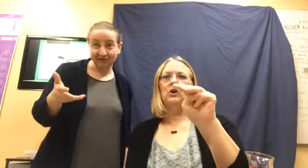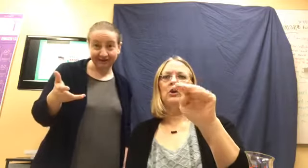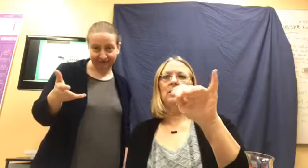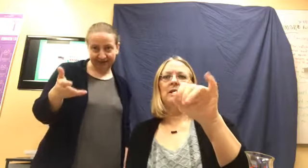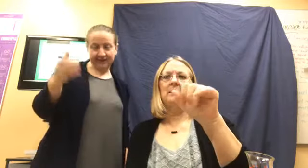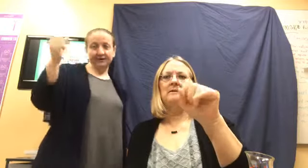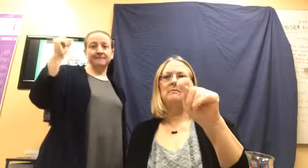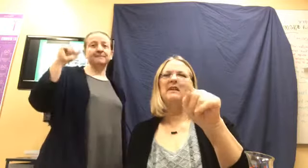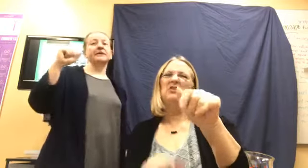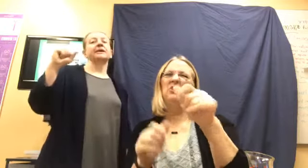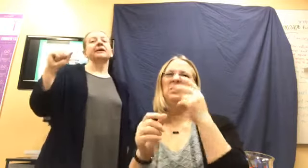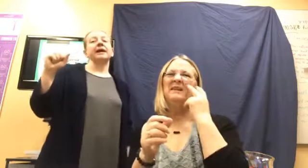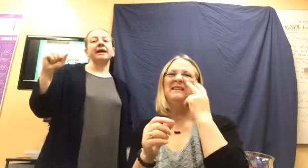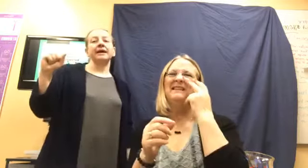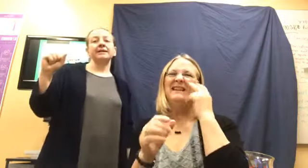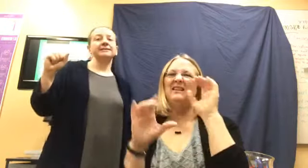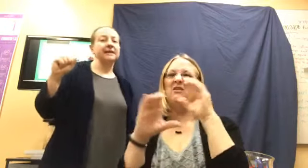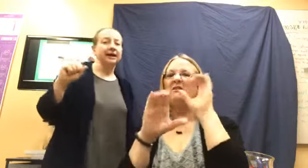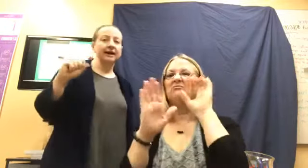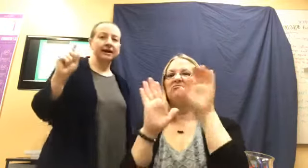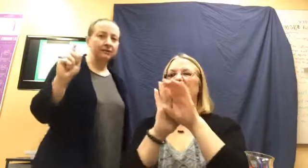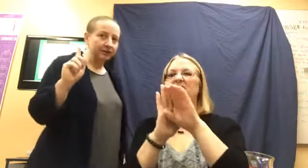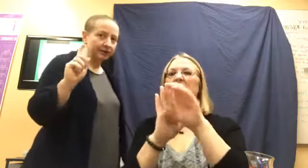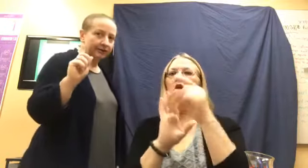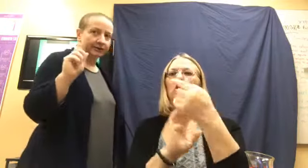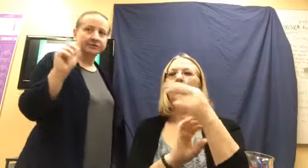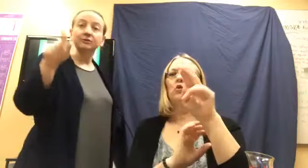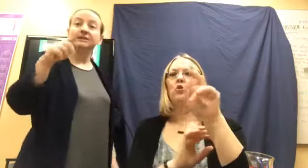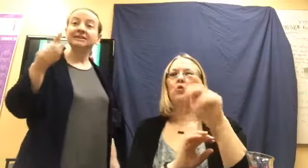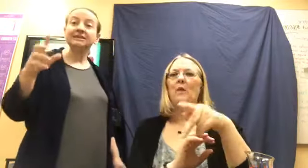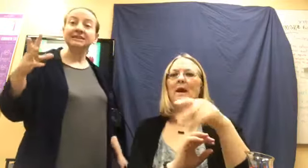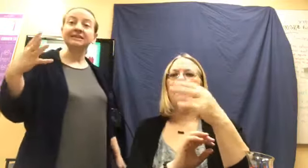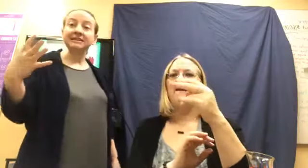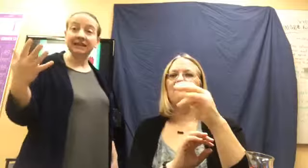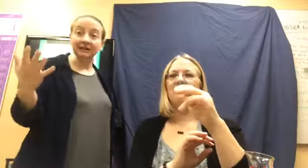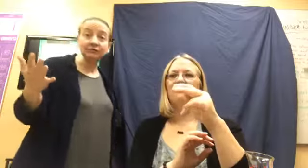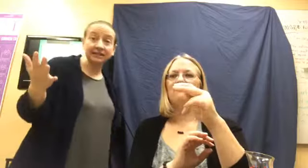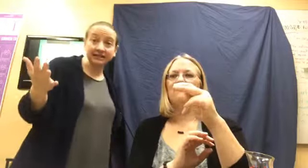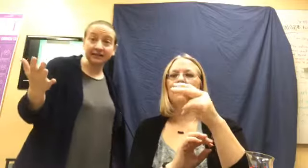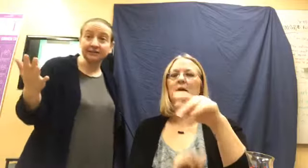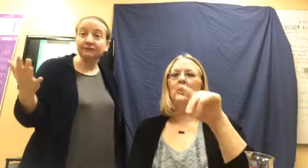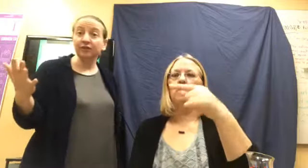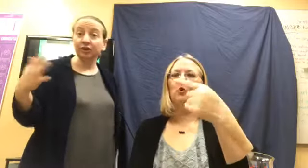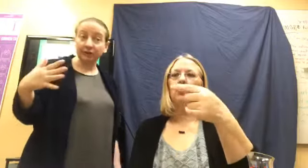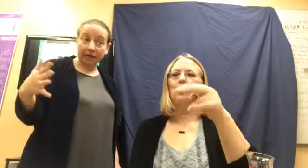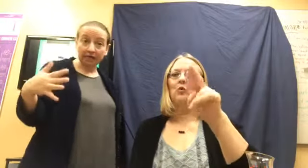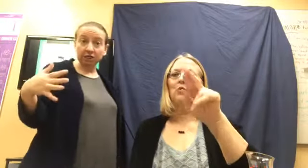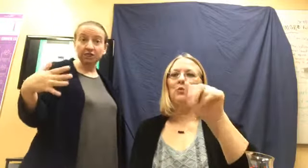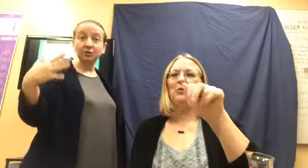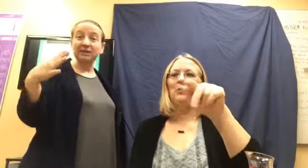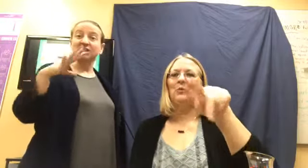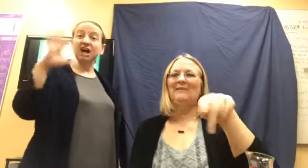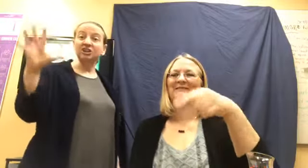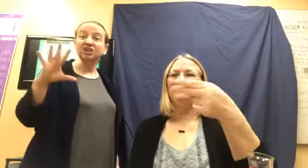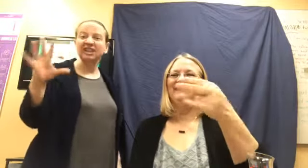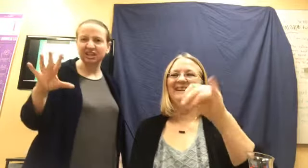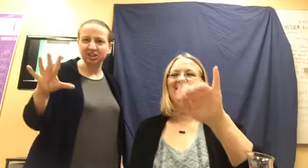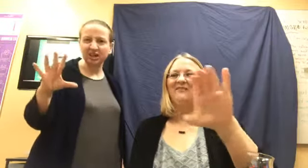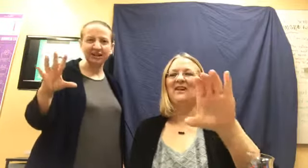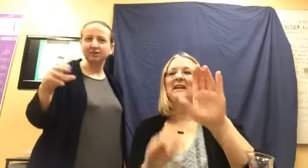graphic later. And, uh, I will. So this, this kit retails for $320-ish. Actually,